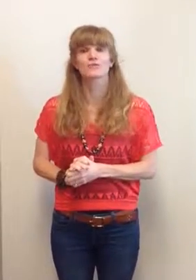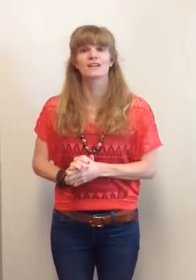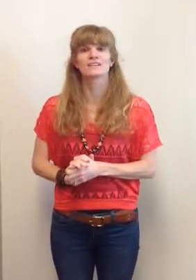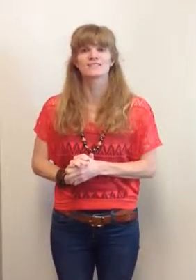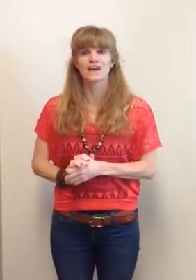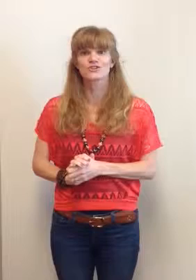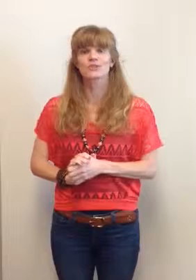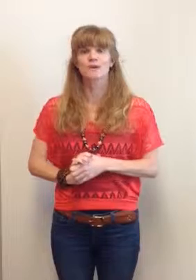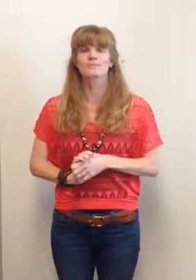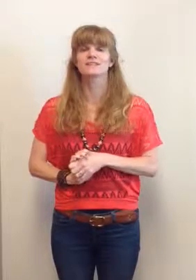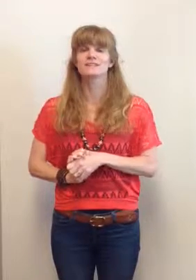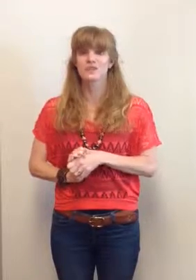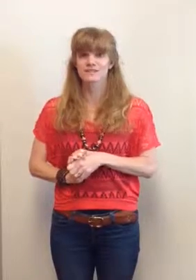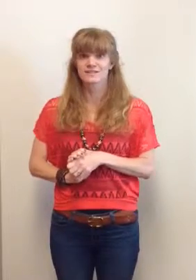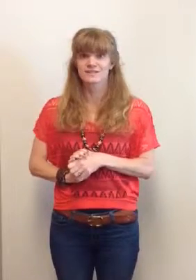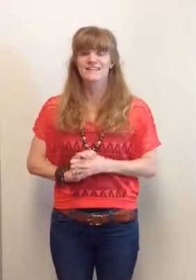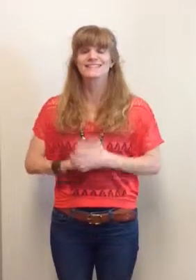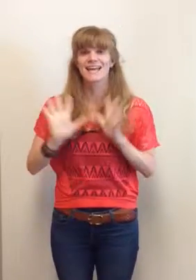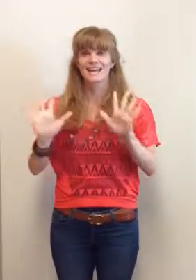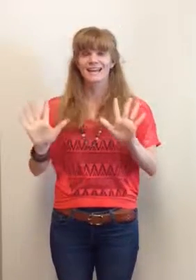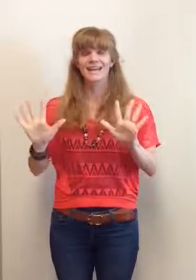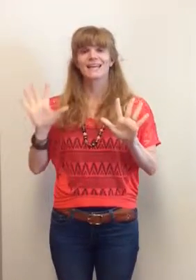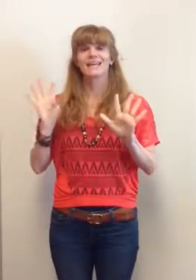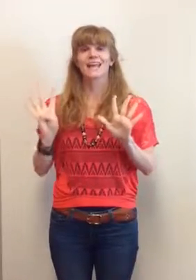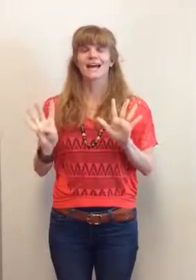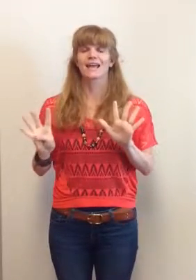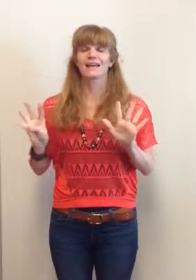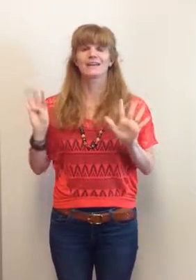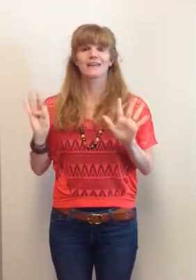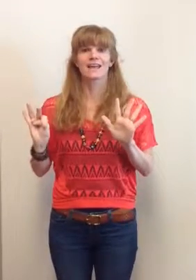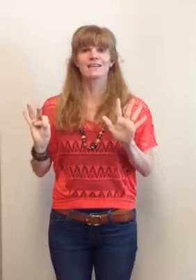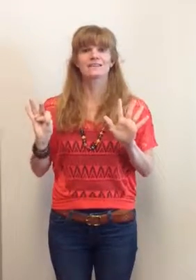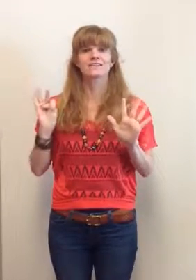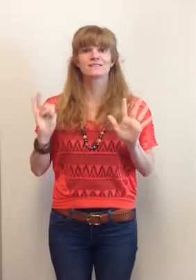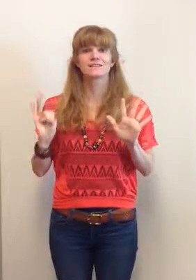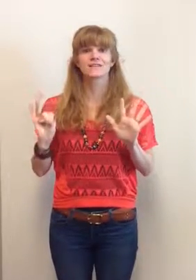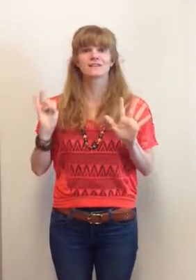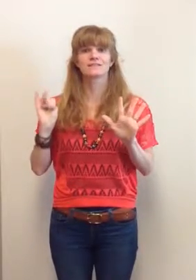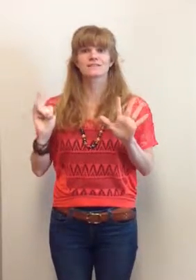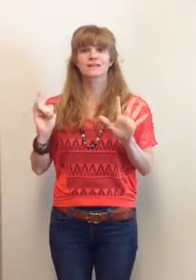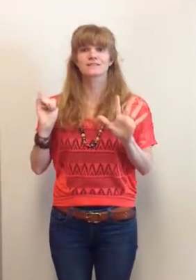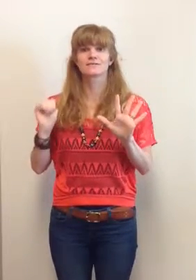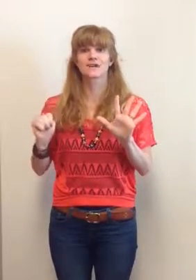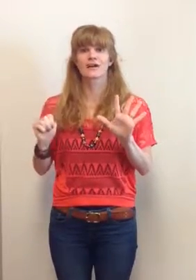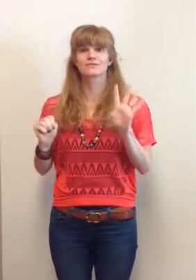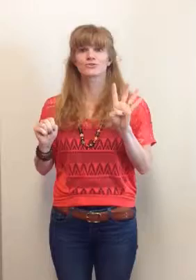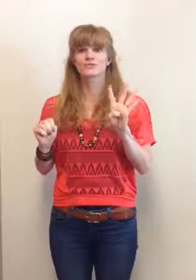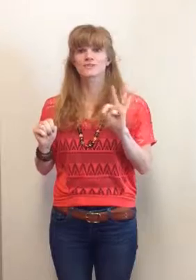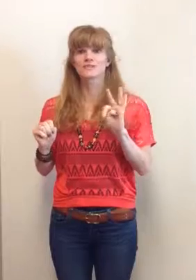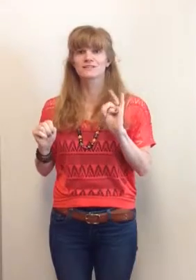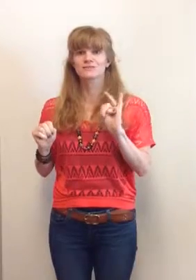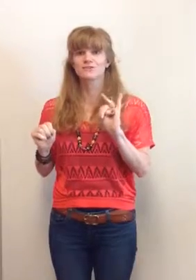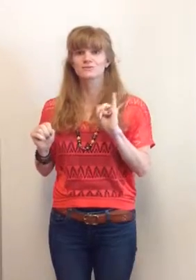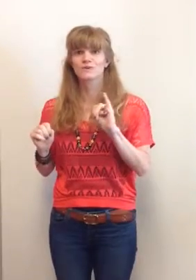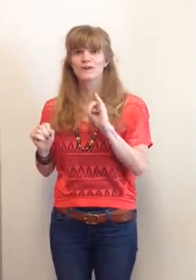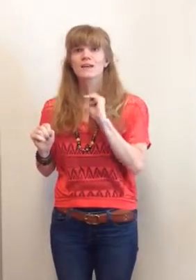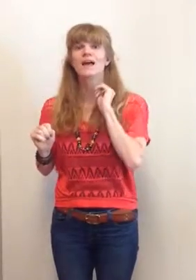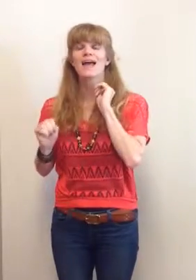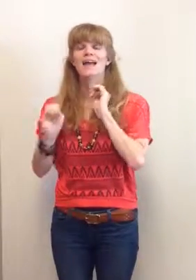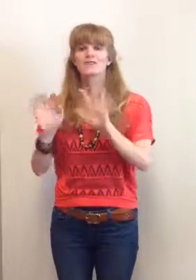create a statue that represents justice. 10, 9, 8, 7, 6, 5, 4, 3, 2, 1. And